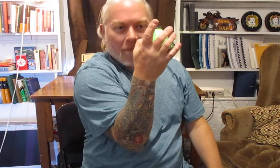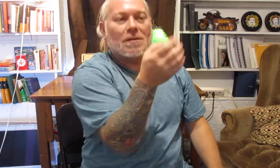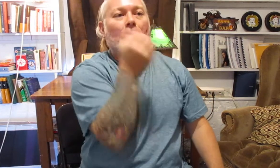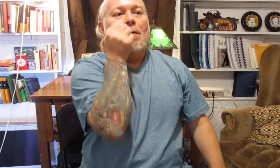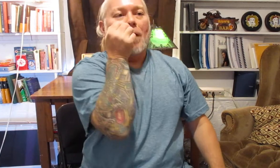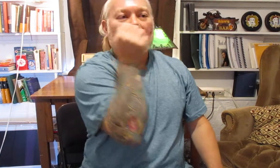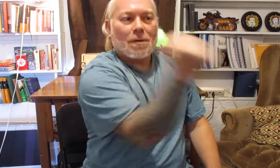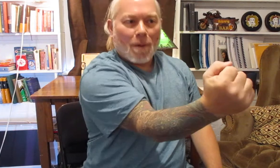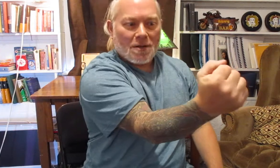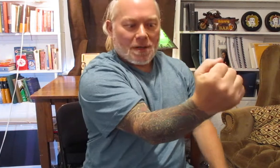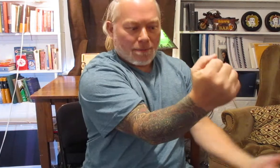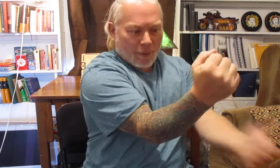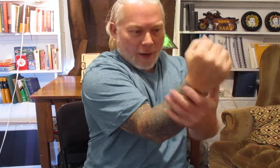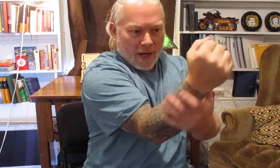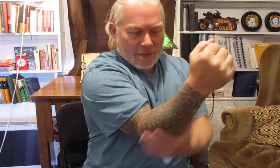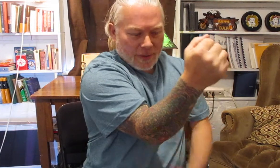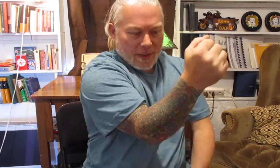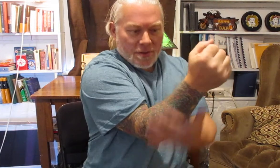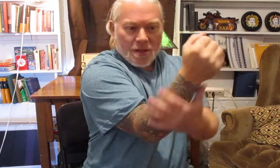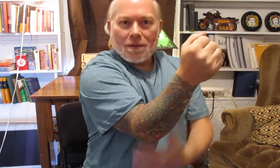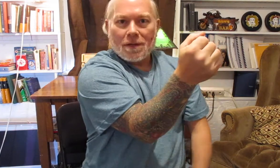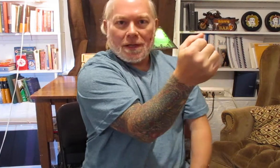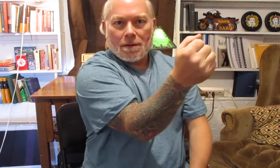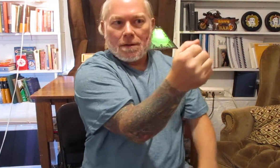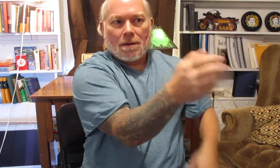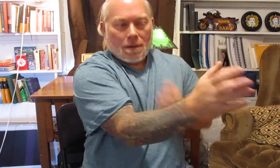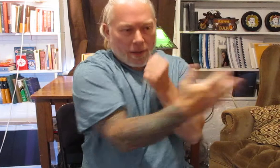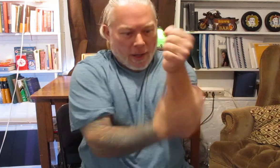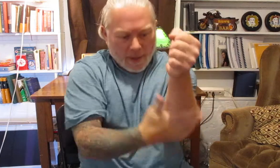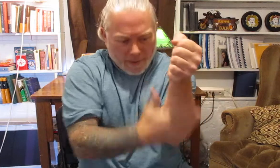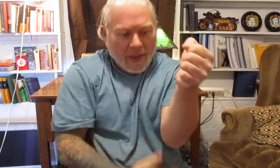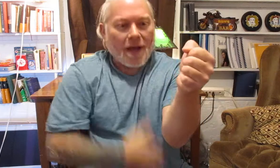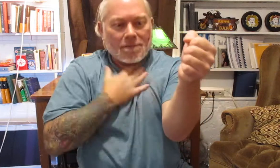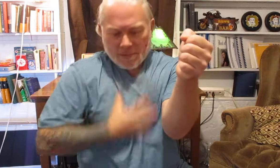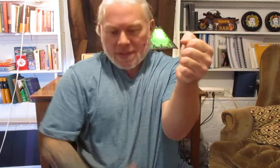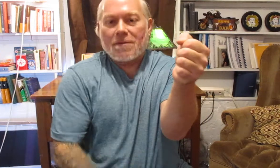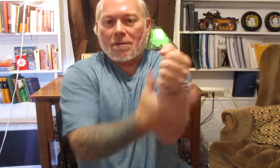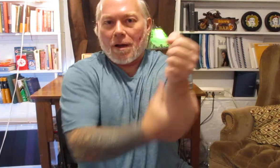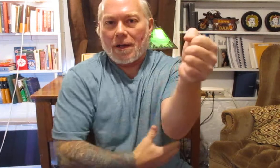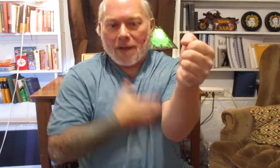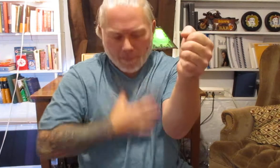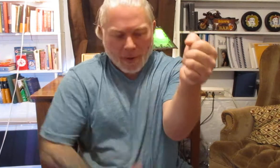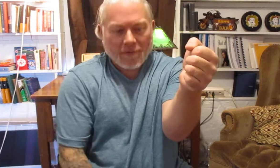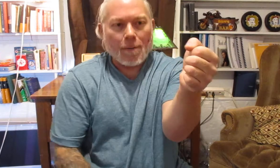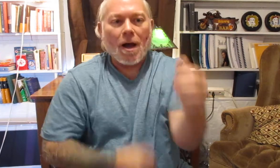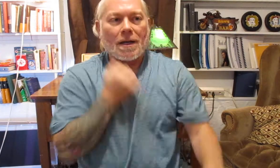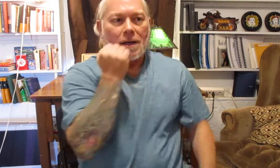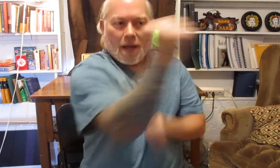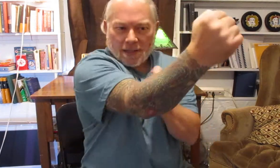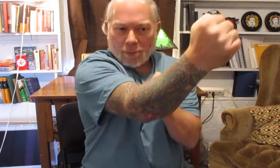so we're actually punching but we're actually shielding uh that center line that part of our body as we're